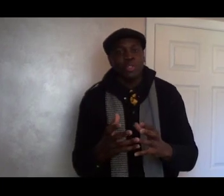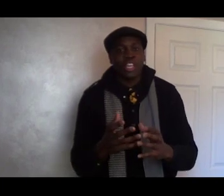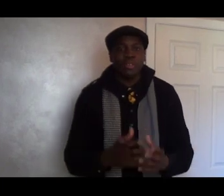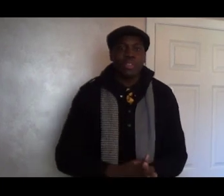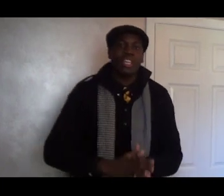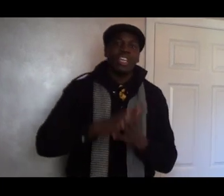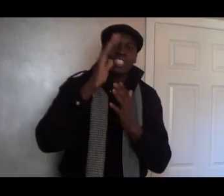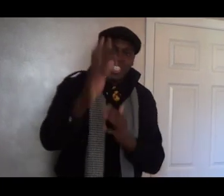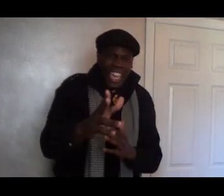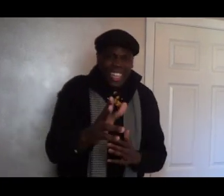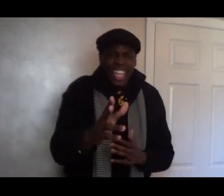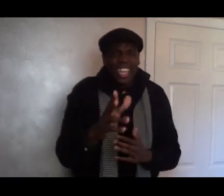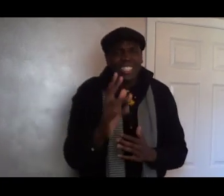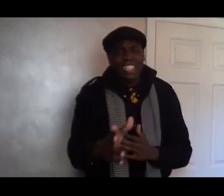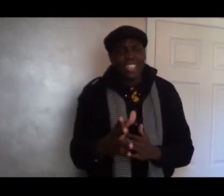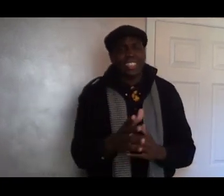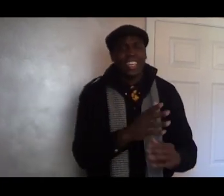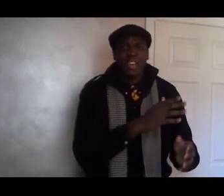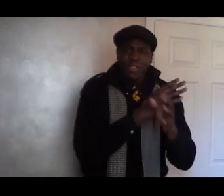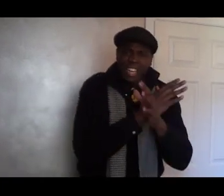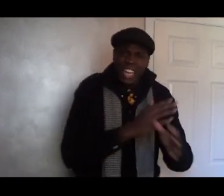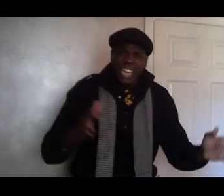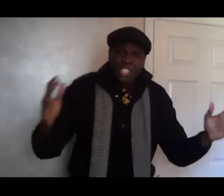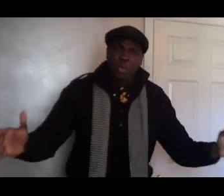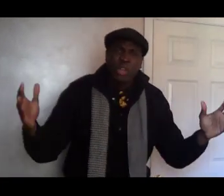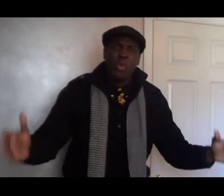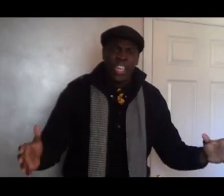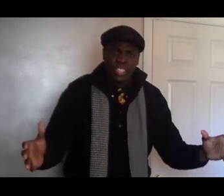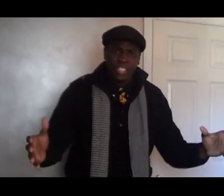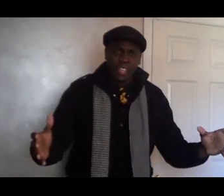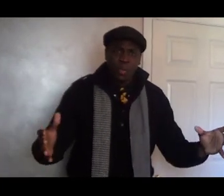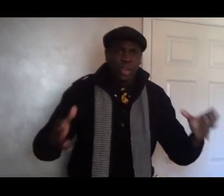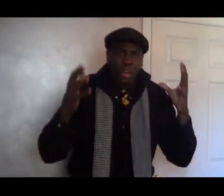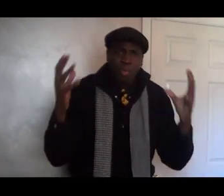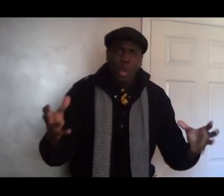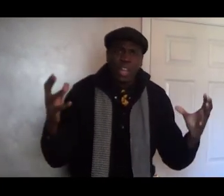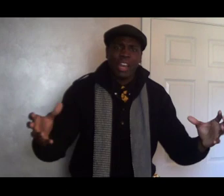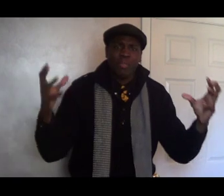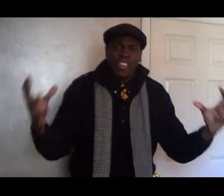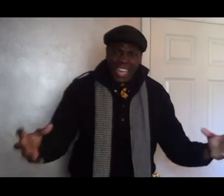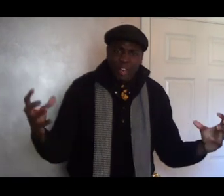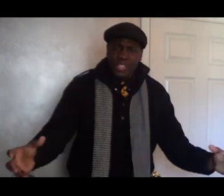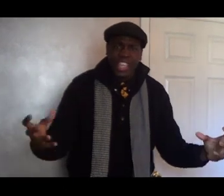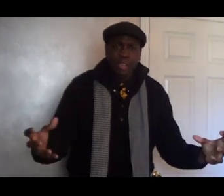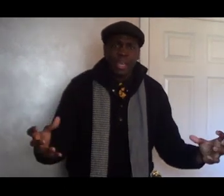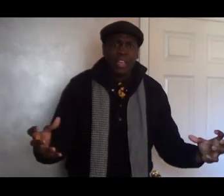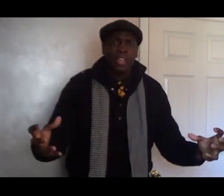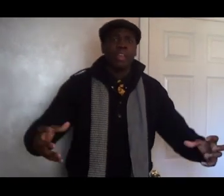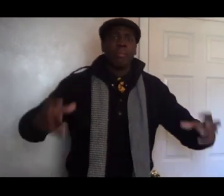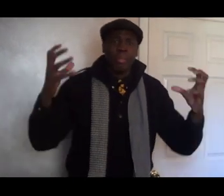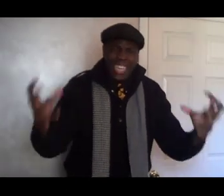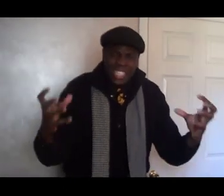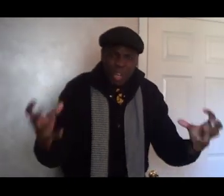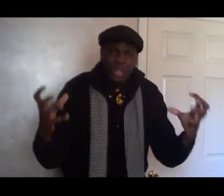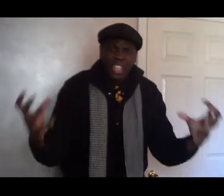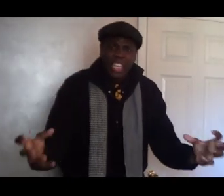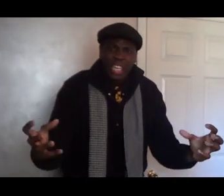channel. Second thing is this, for the next three weeks, we're going to roll out a video sending, based on the theme